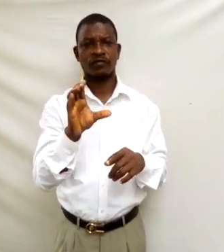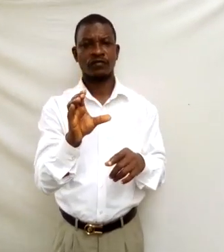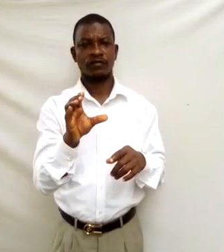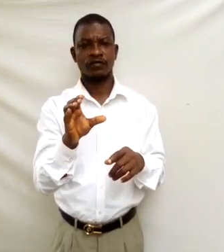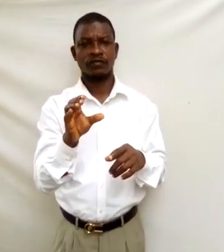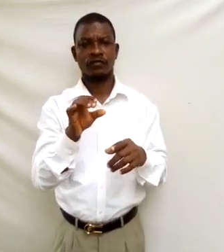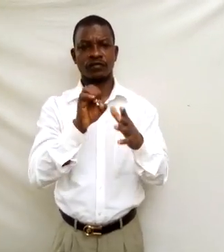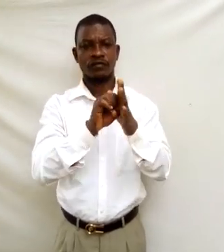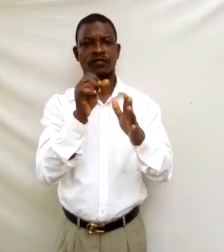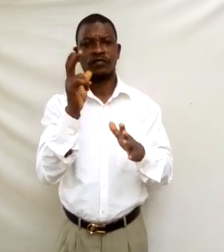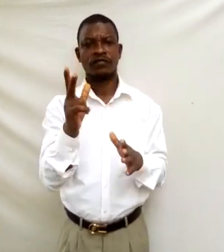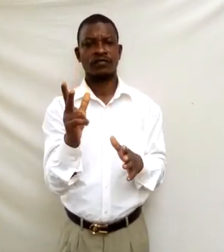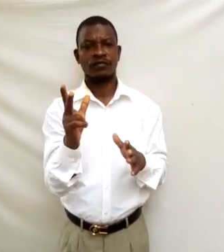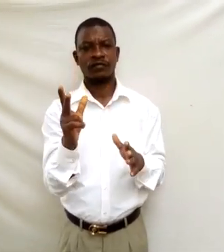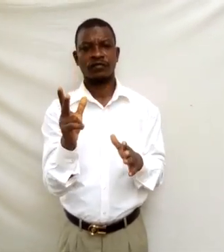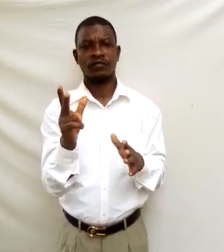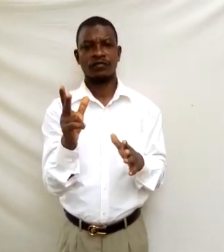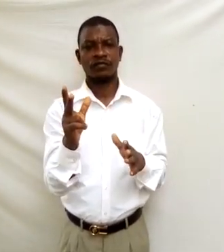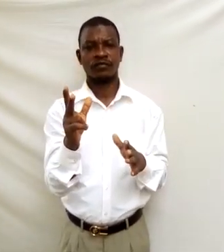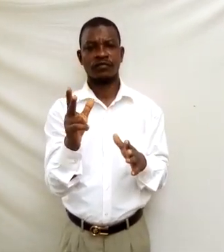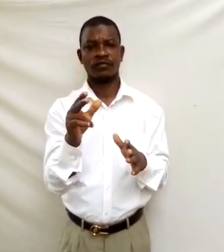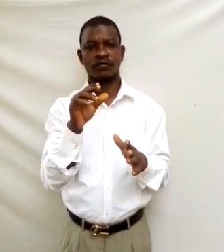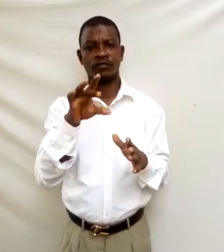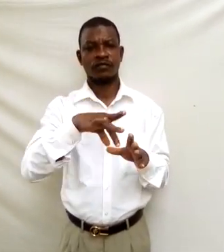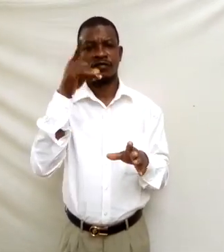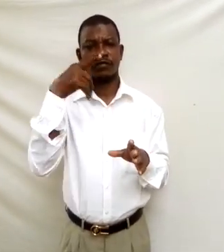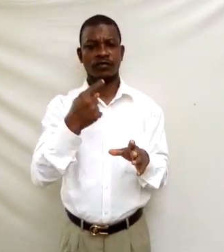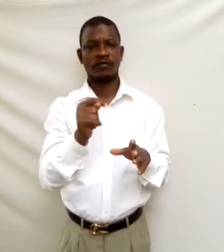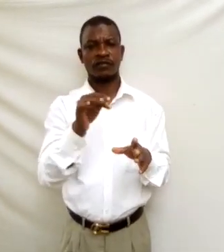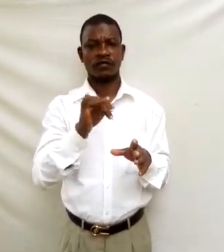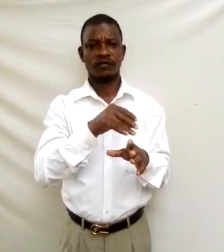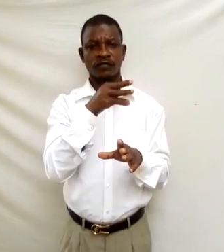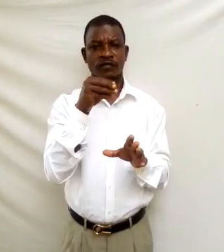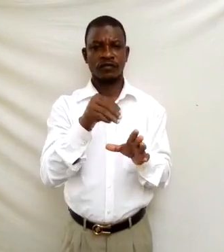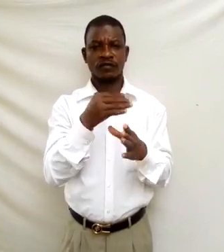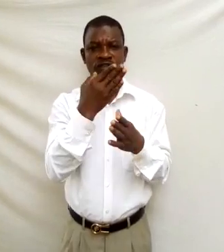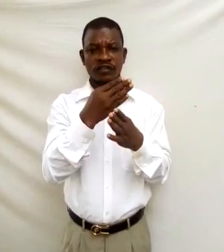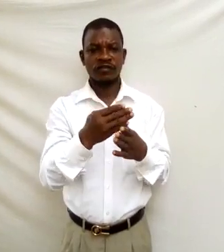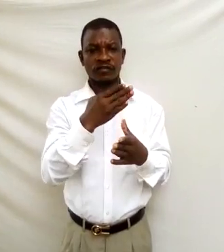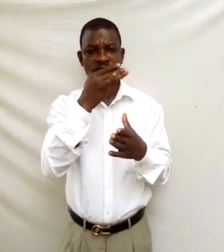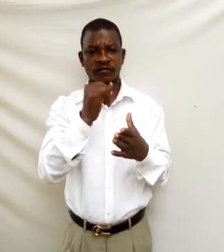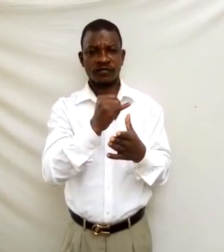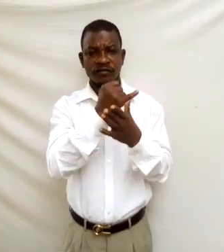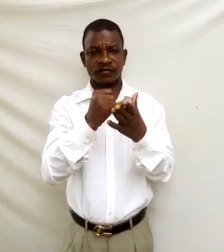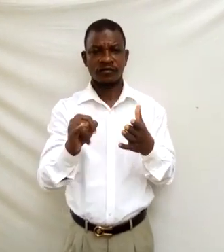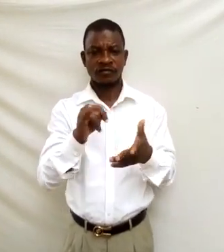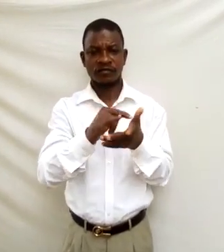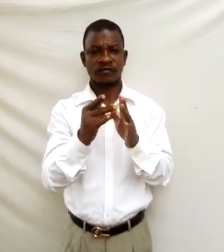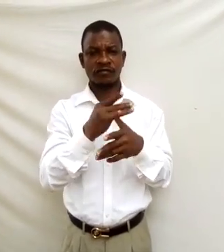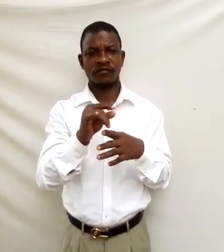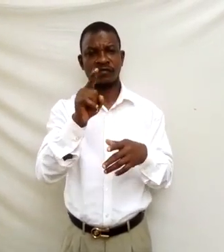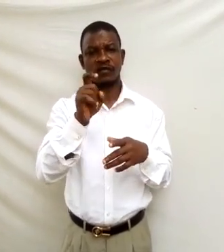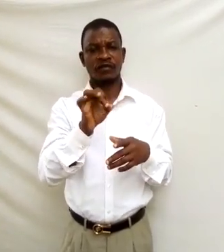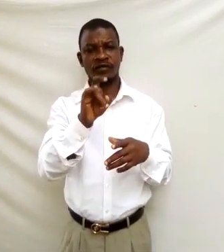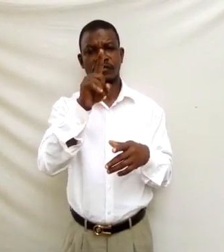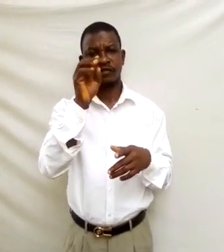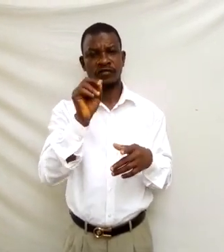example 3 find the integral of x squared into